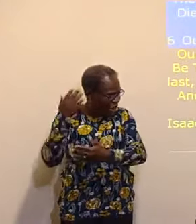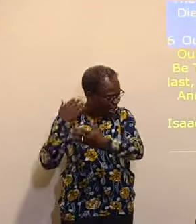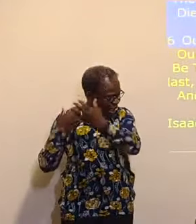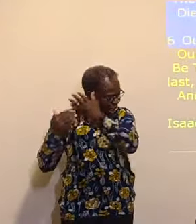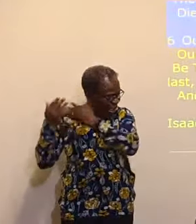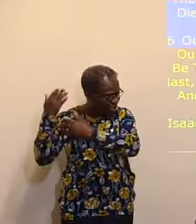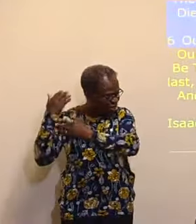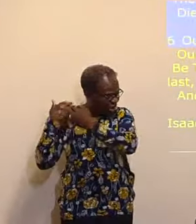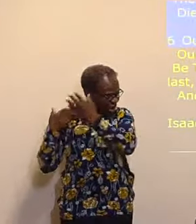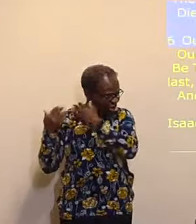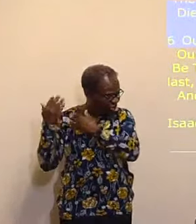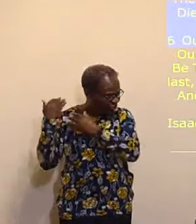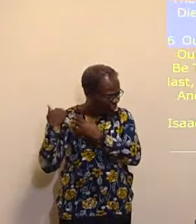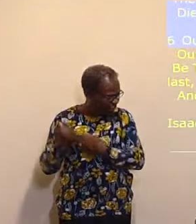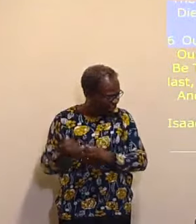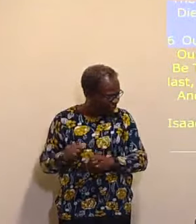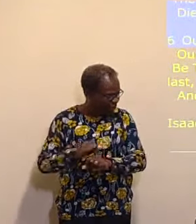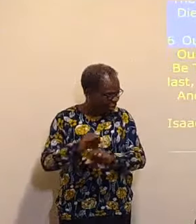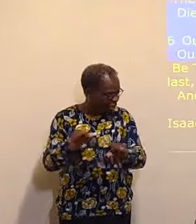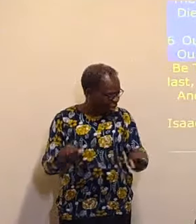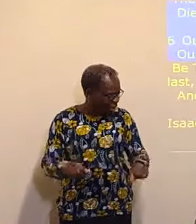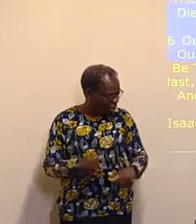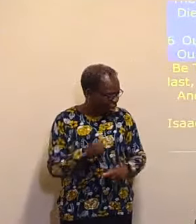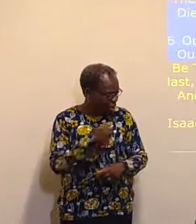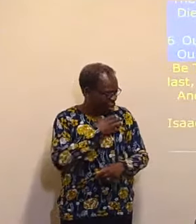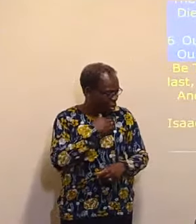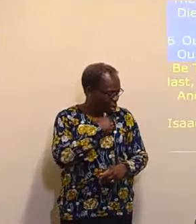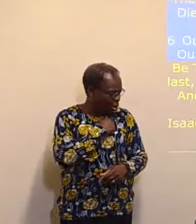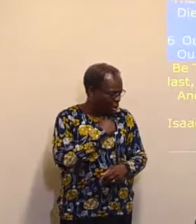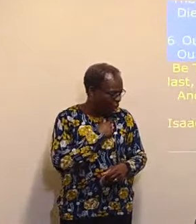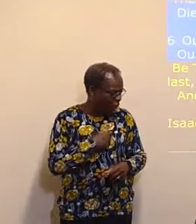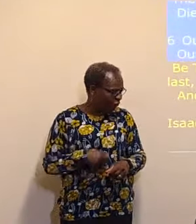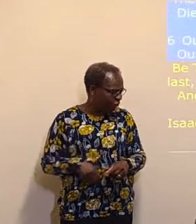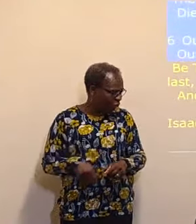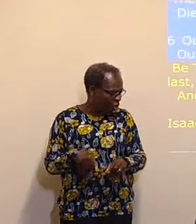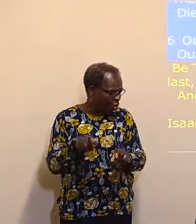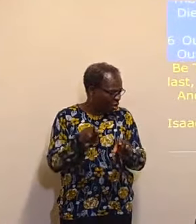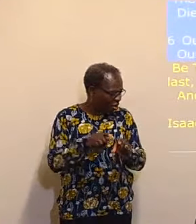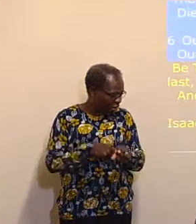on the